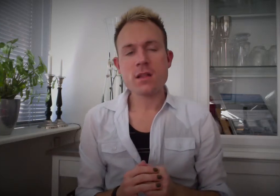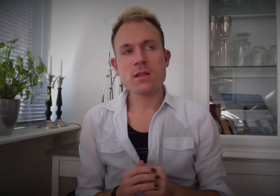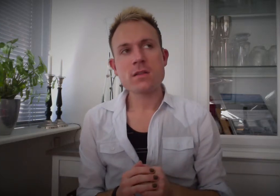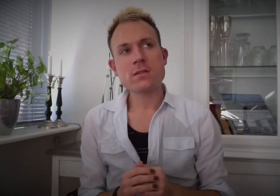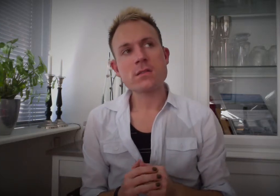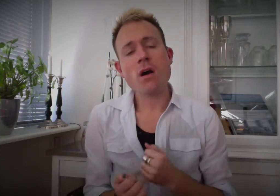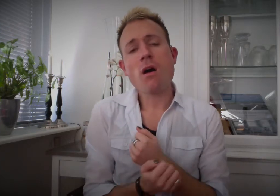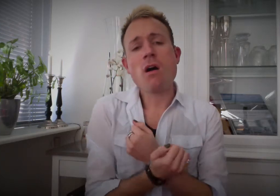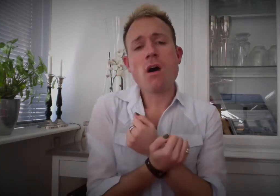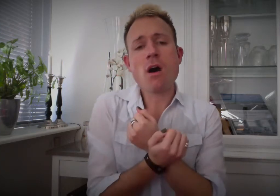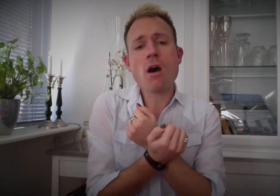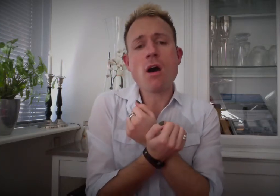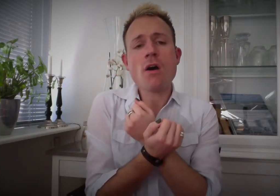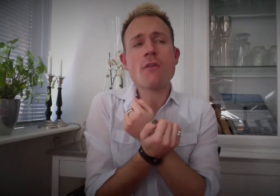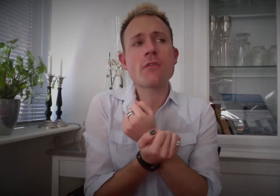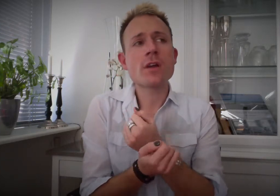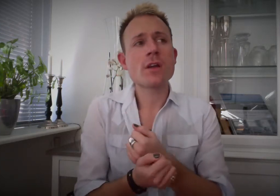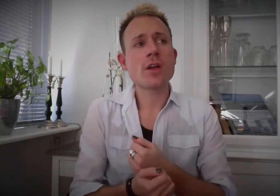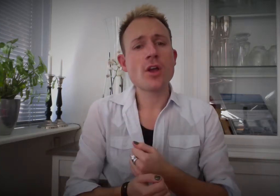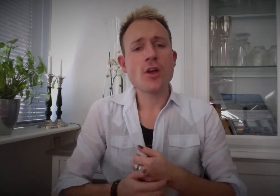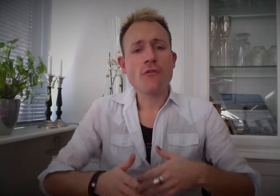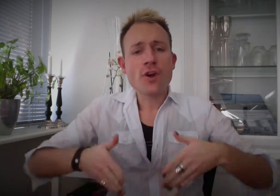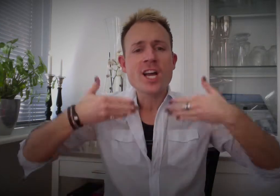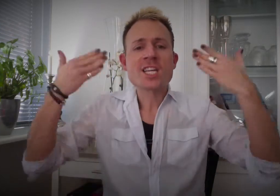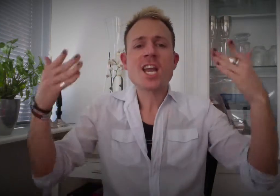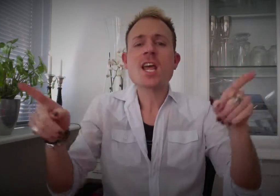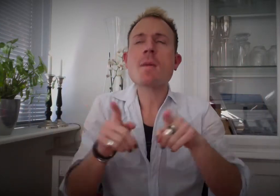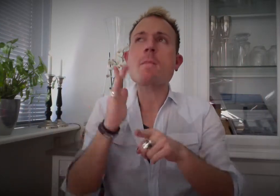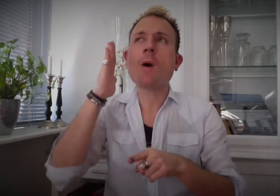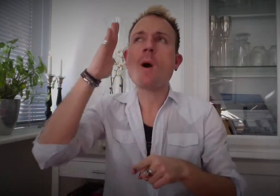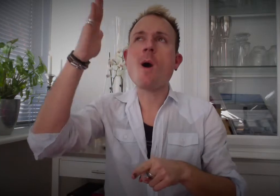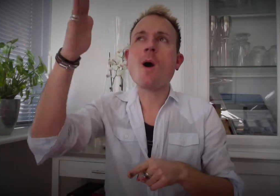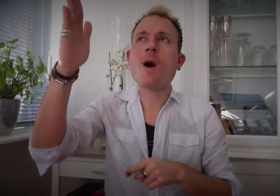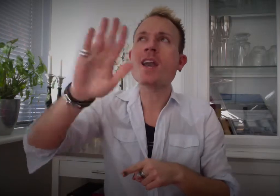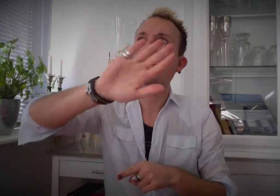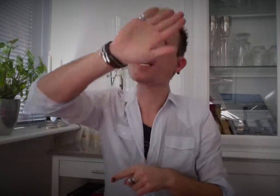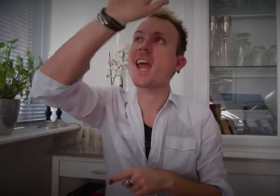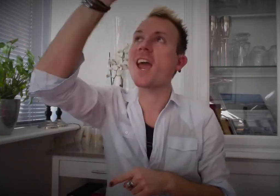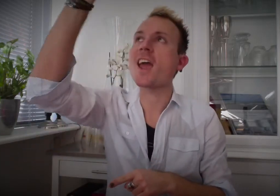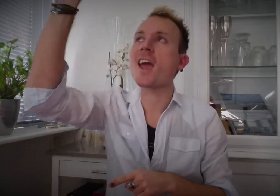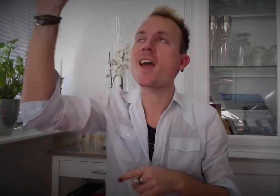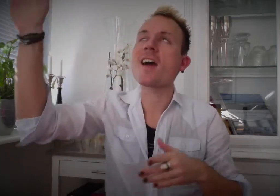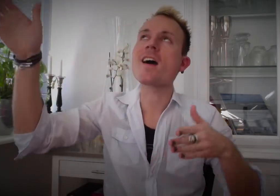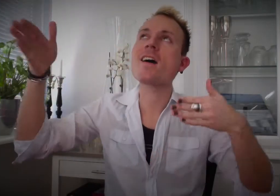Love fresh as the morning air